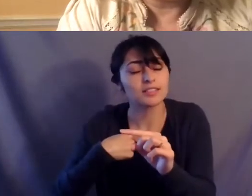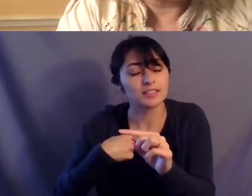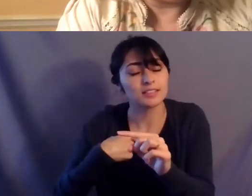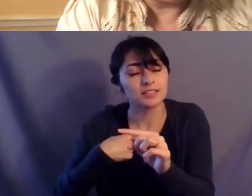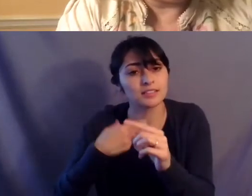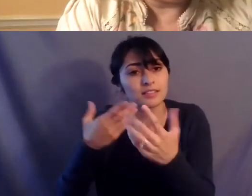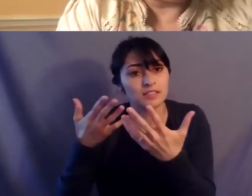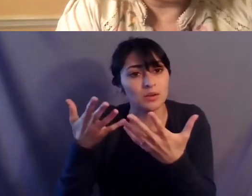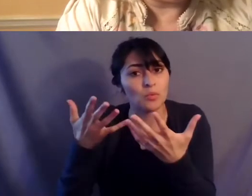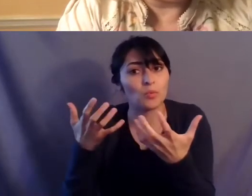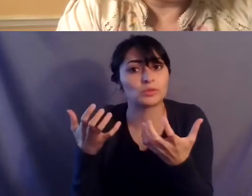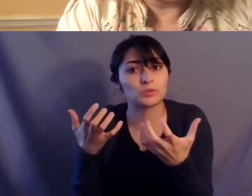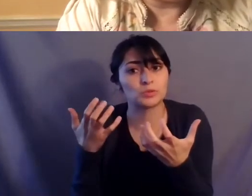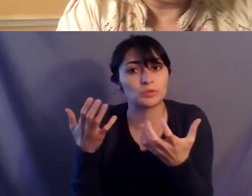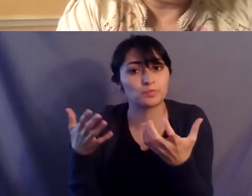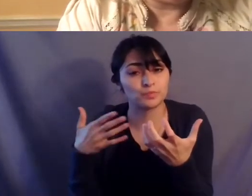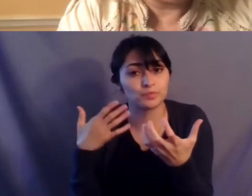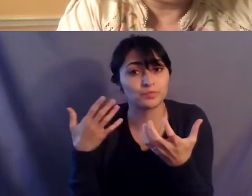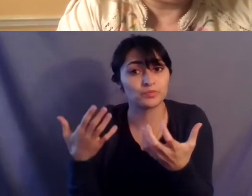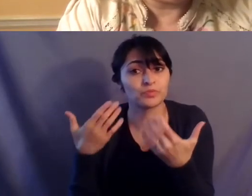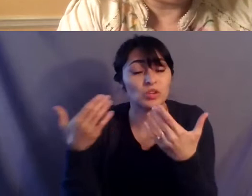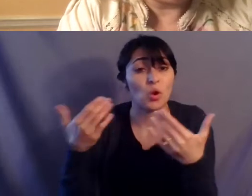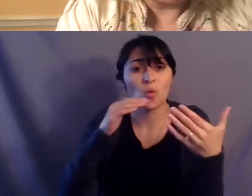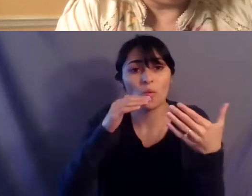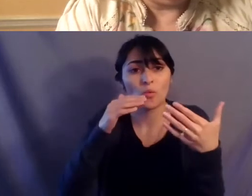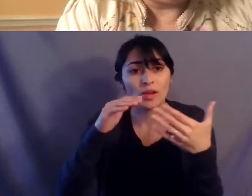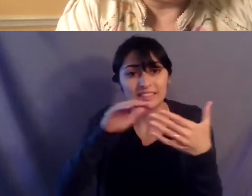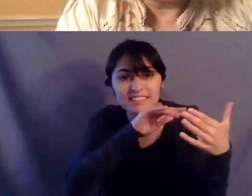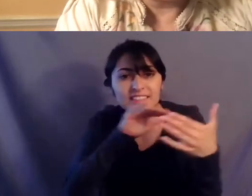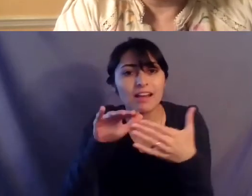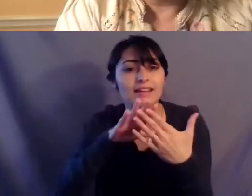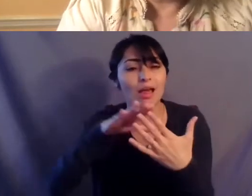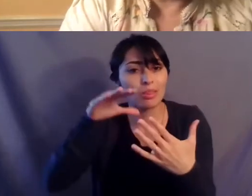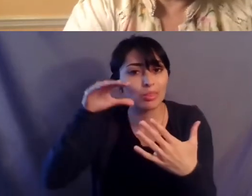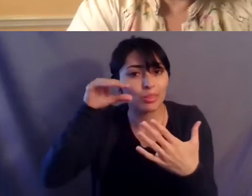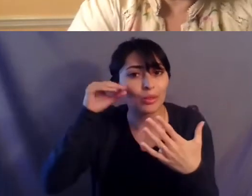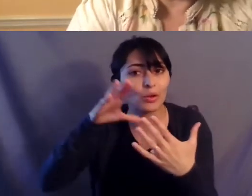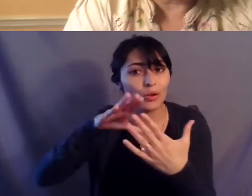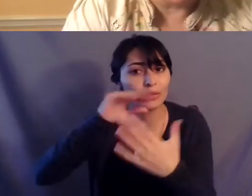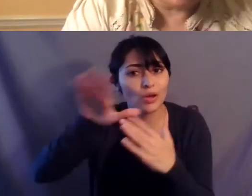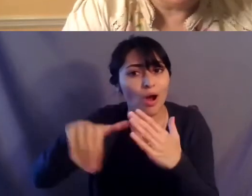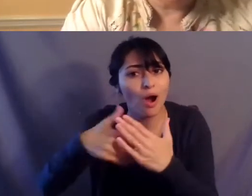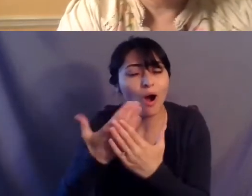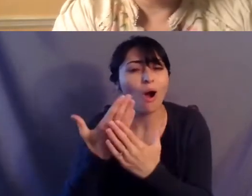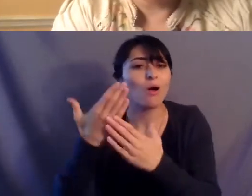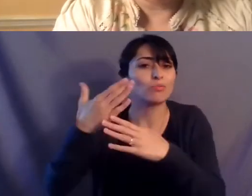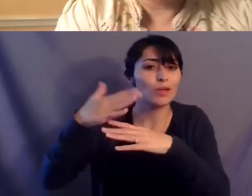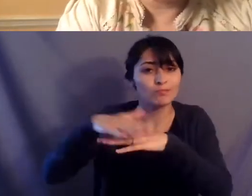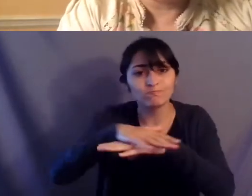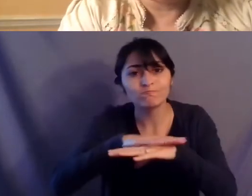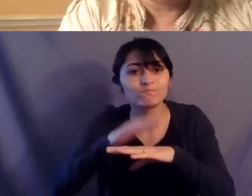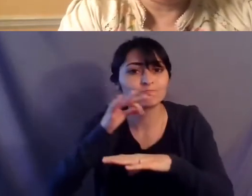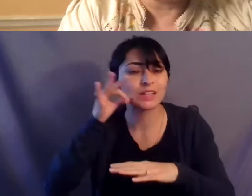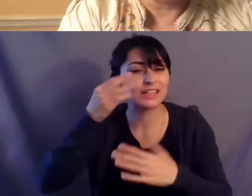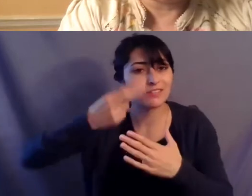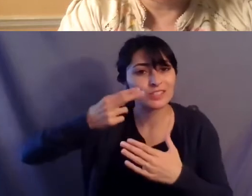place where i can study and learn as much native history as i can and and